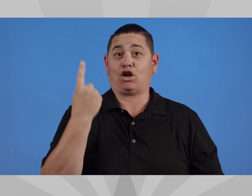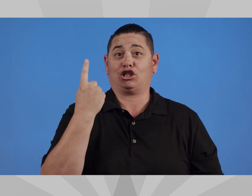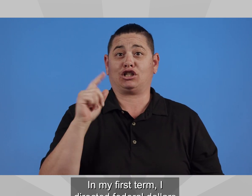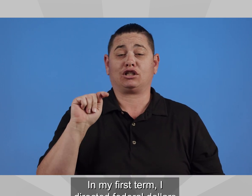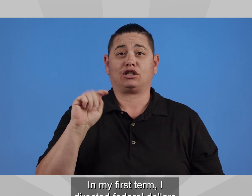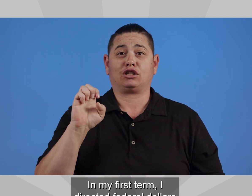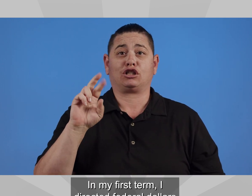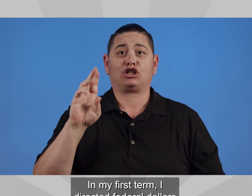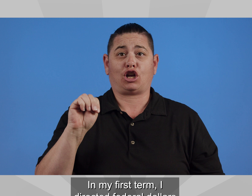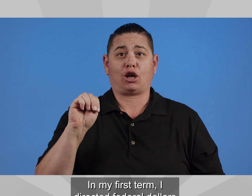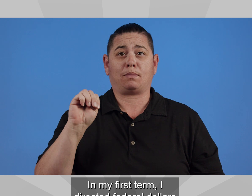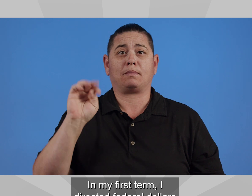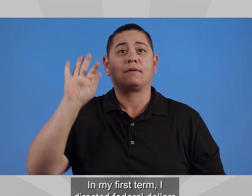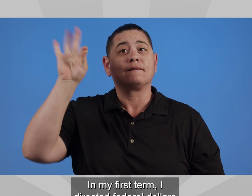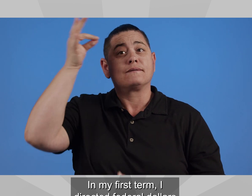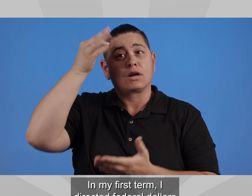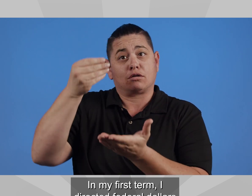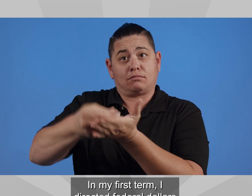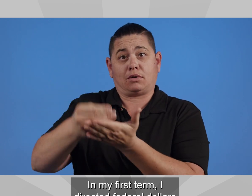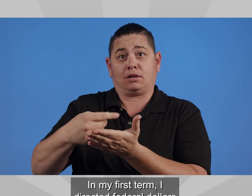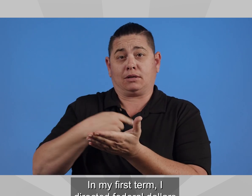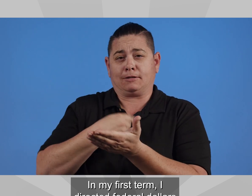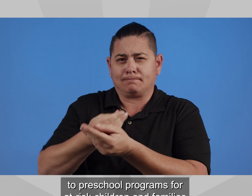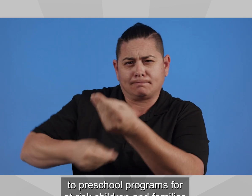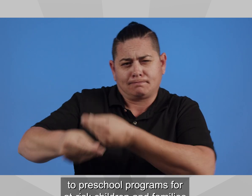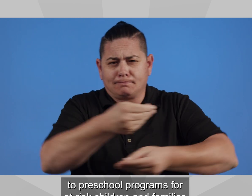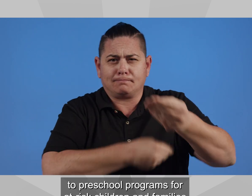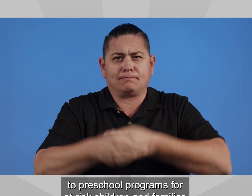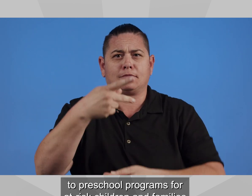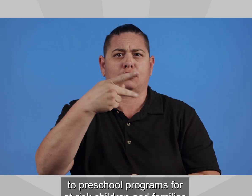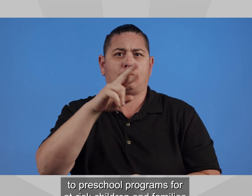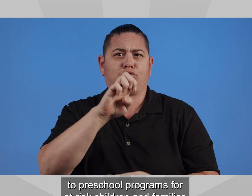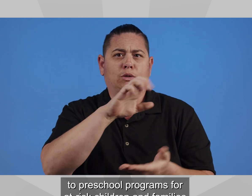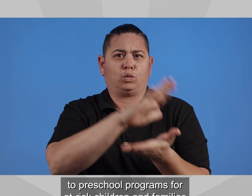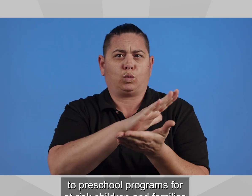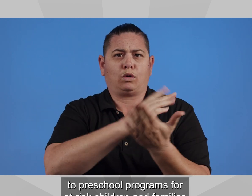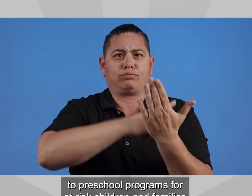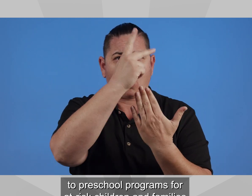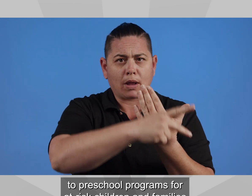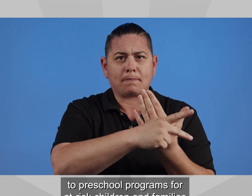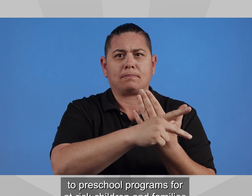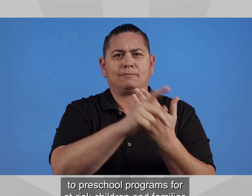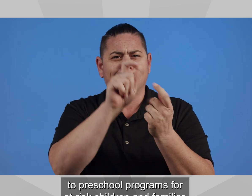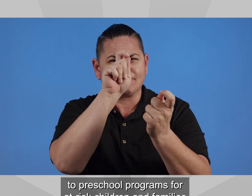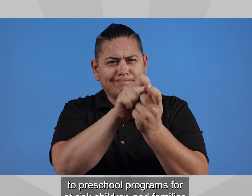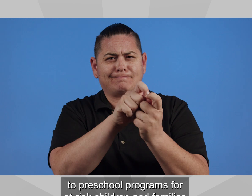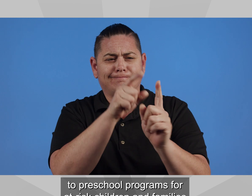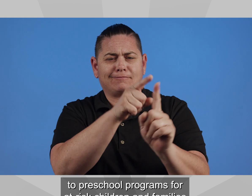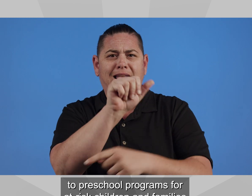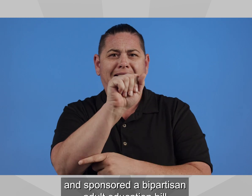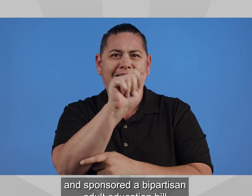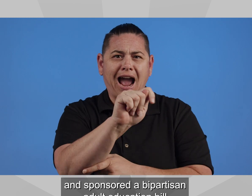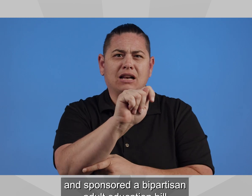In my first term, I directed federal dollars to preschool programs for at-risk children and families